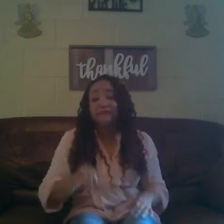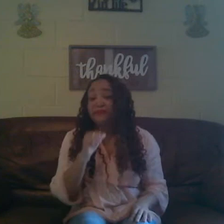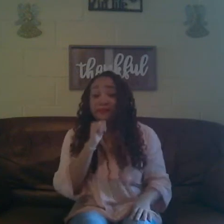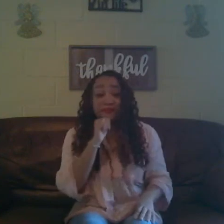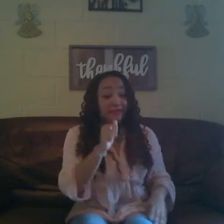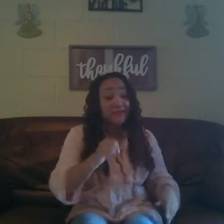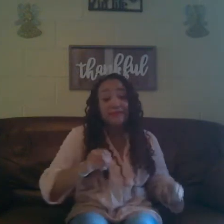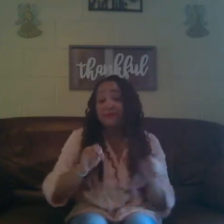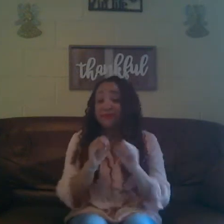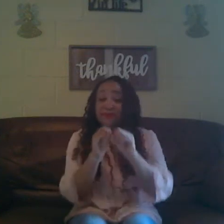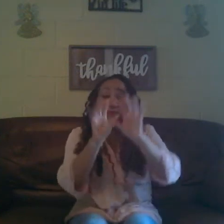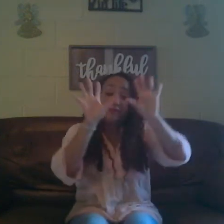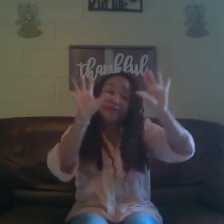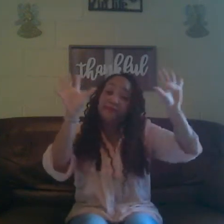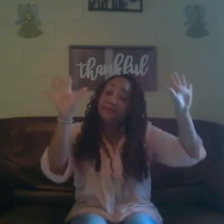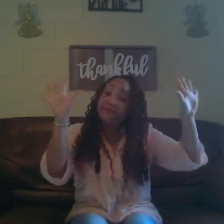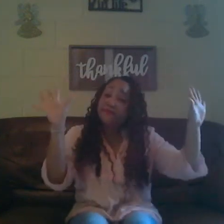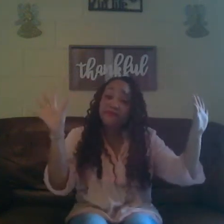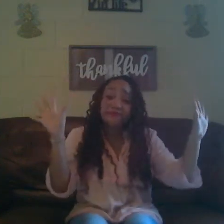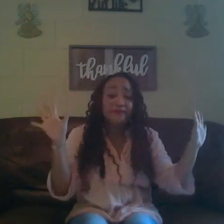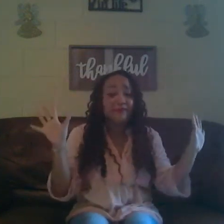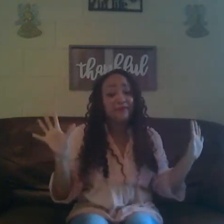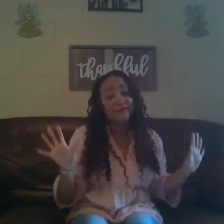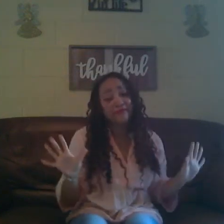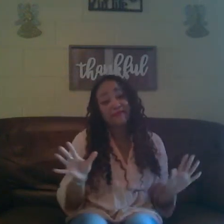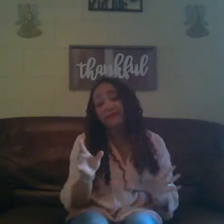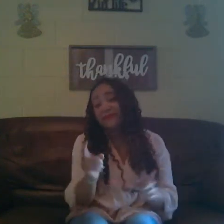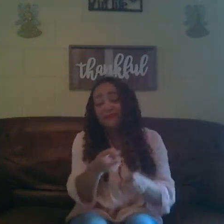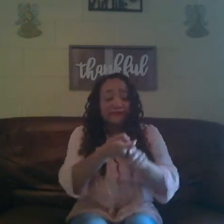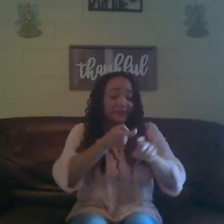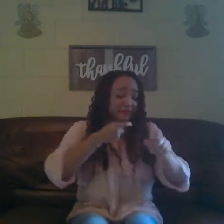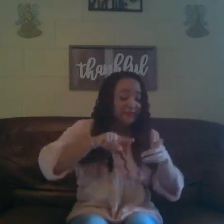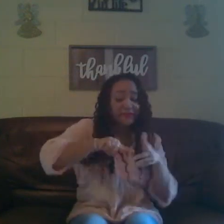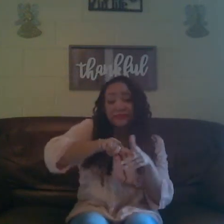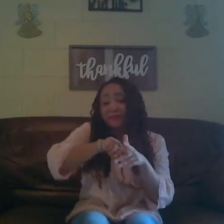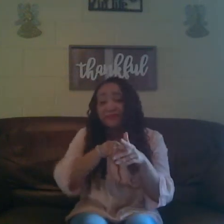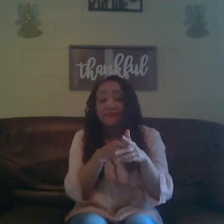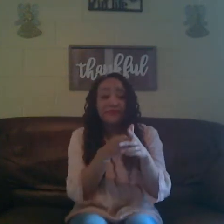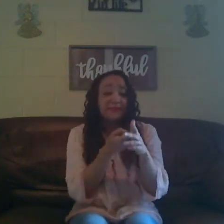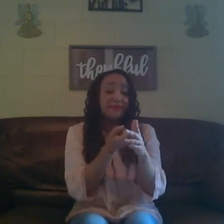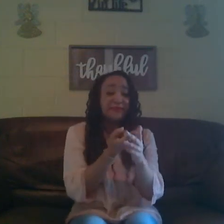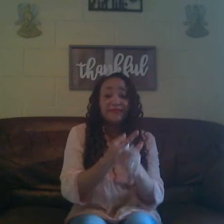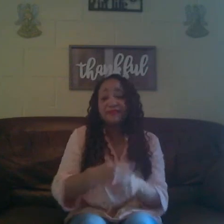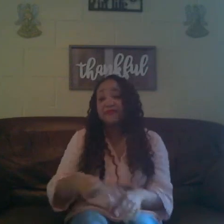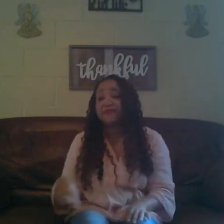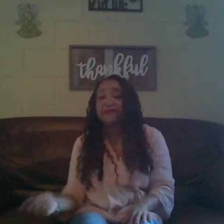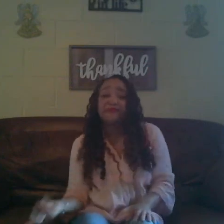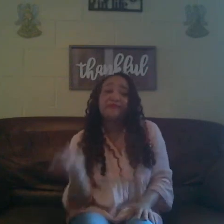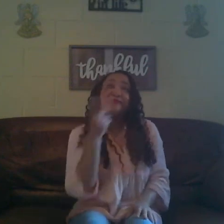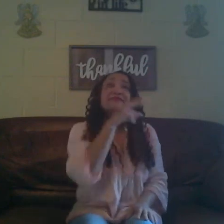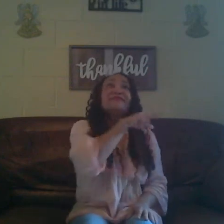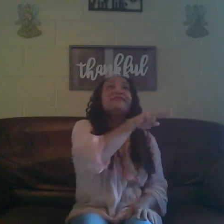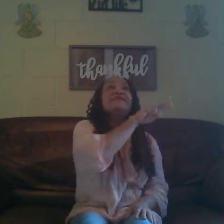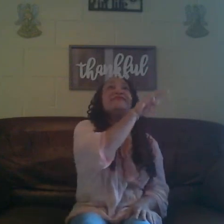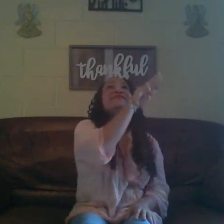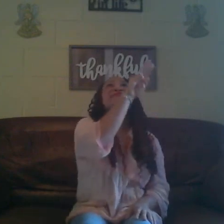Wasn't it clear from what's started? Wasn't The